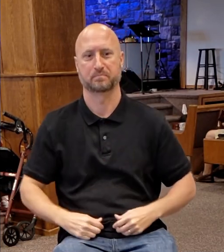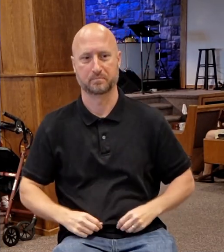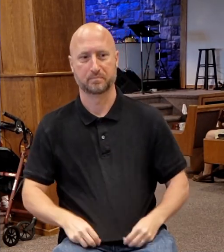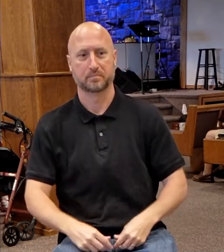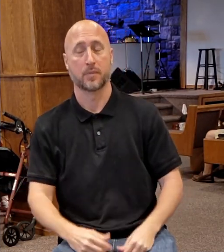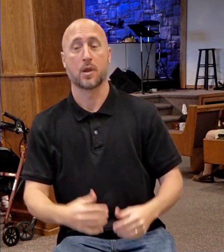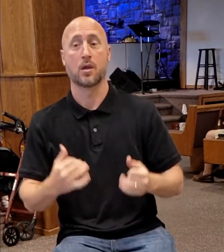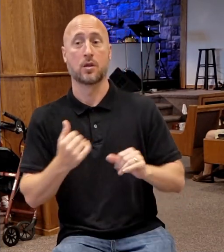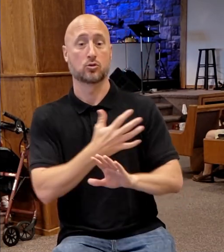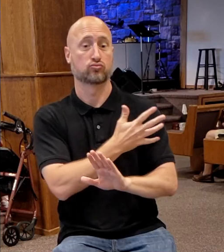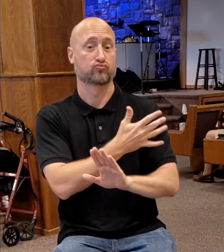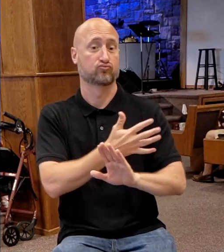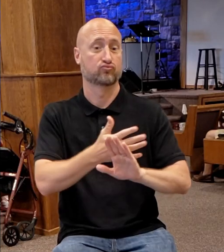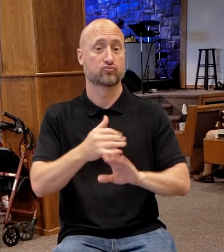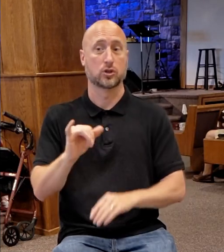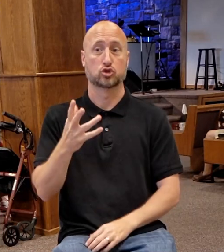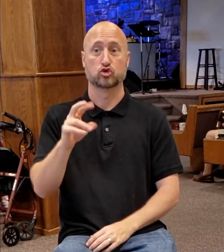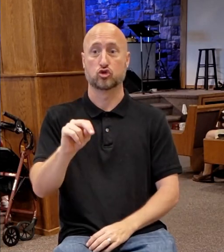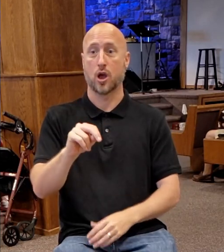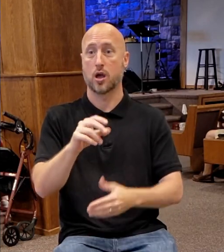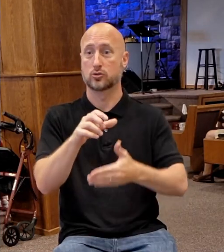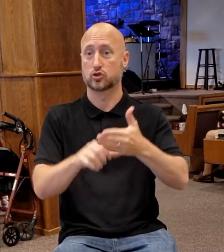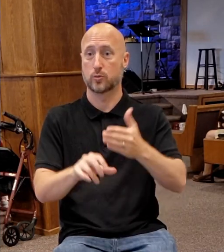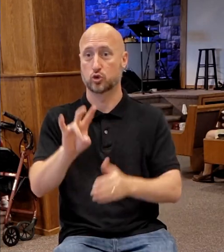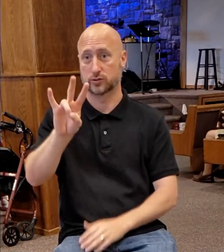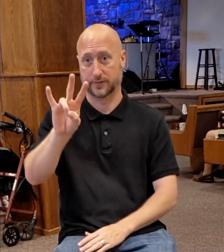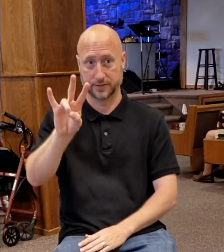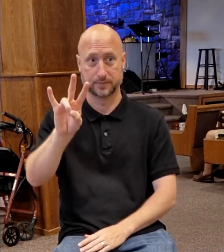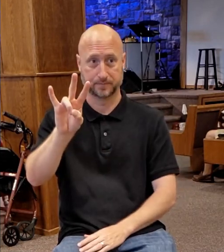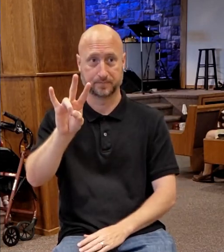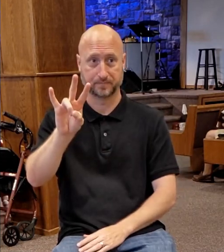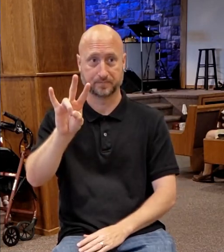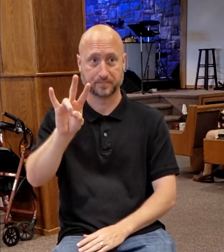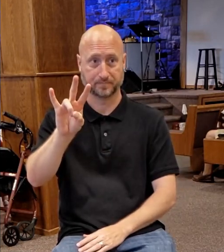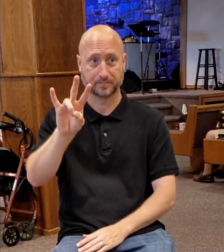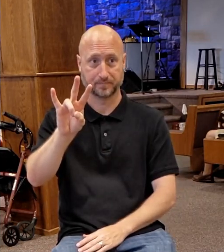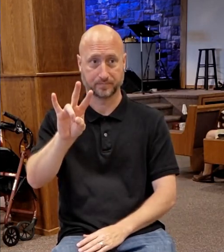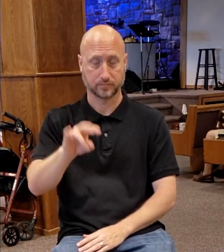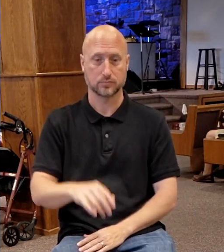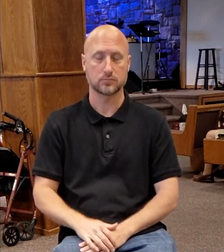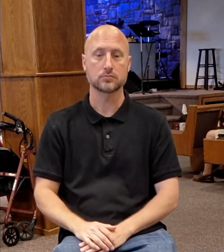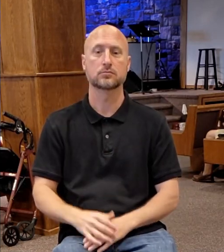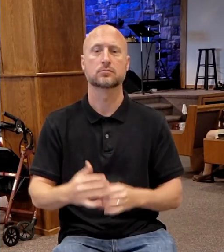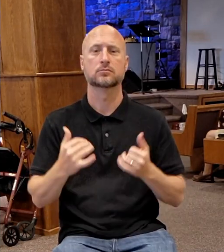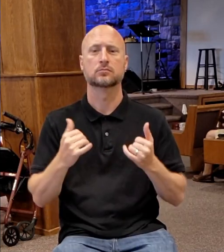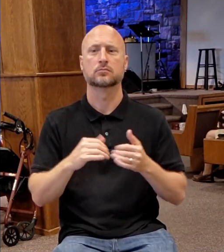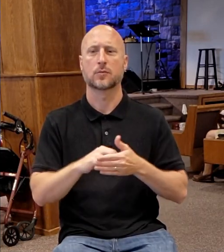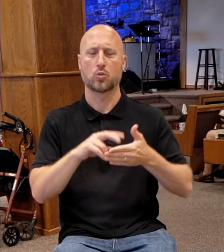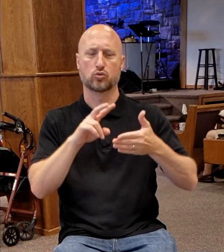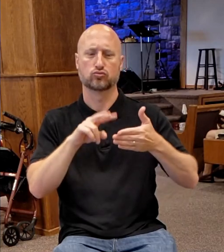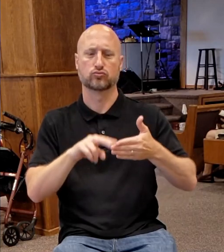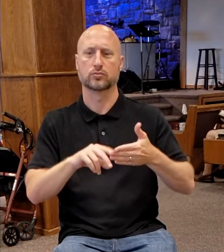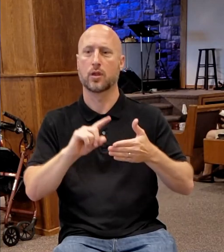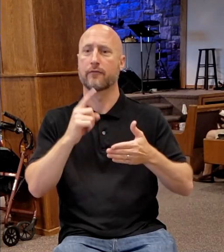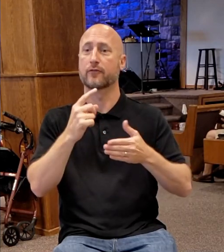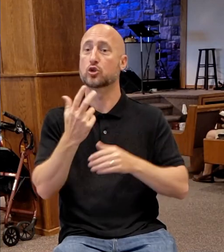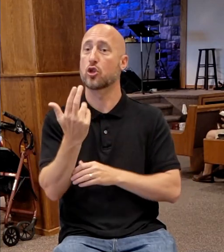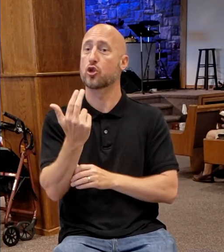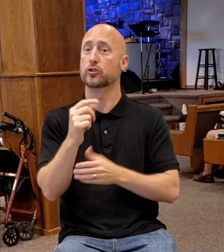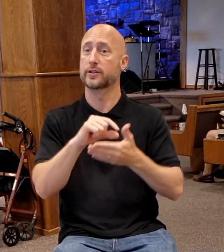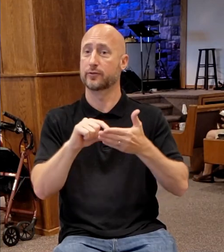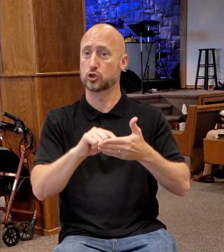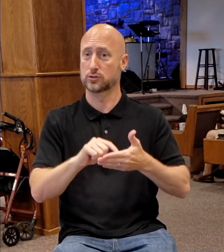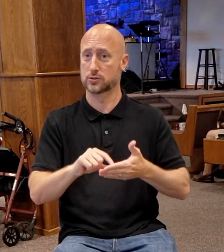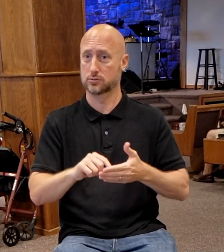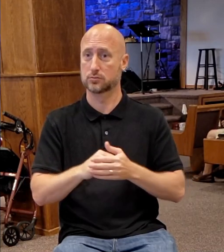We have come to John chapter 7. And we'll look at the first 13 verses today where it says,